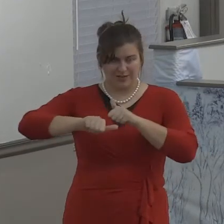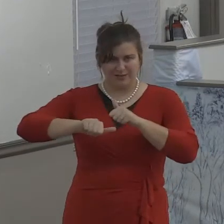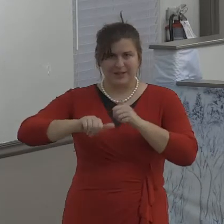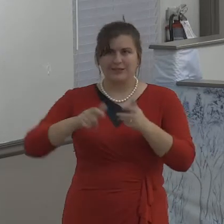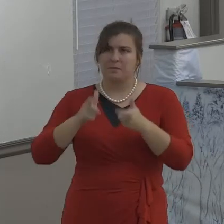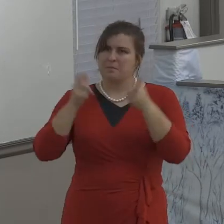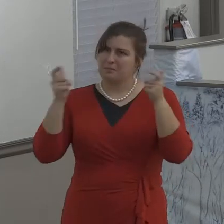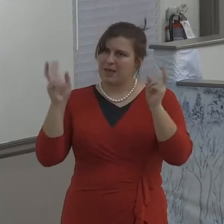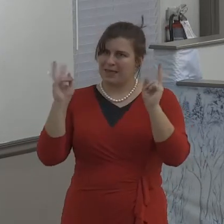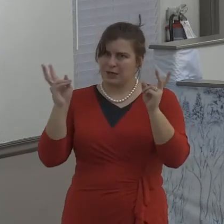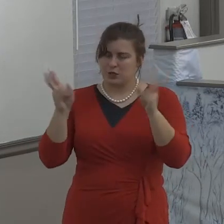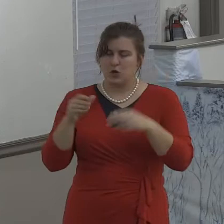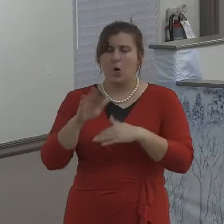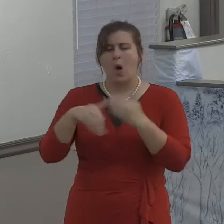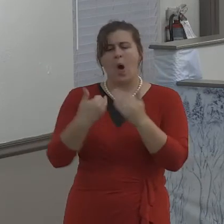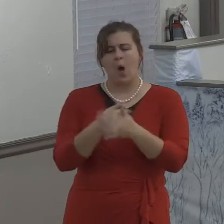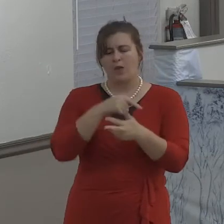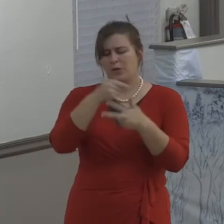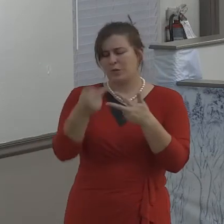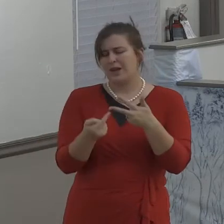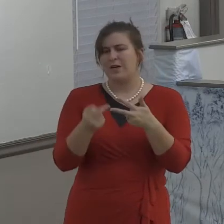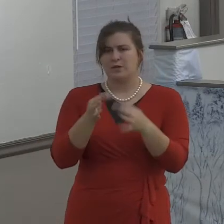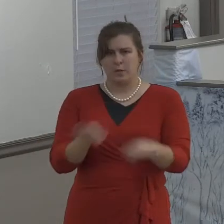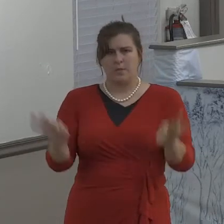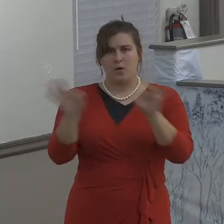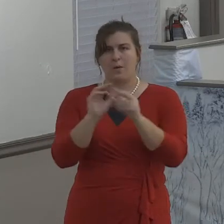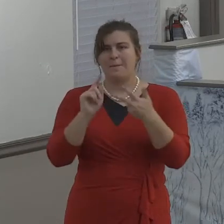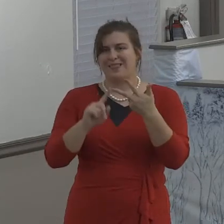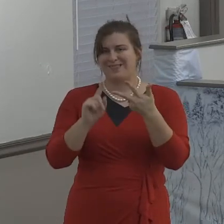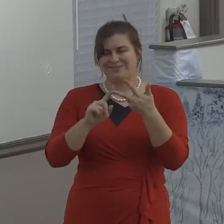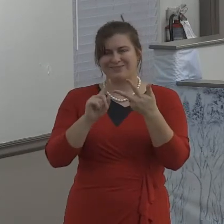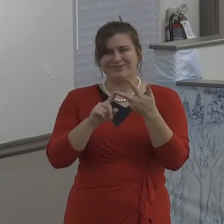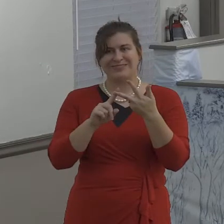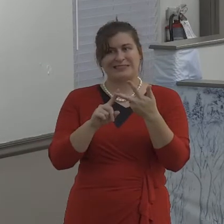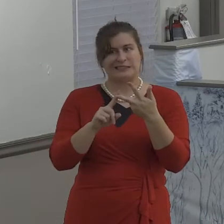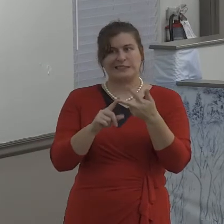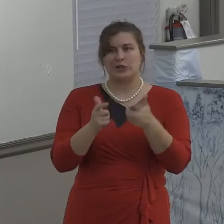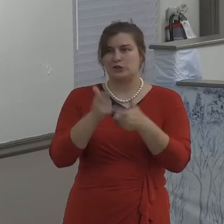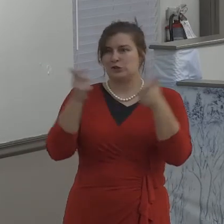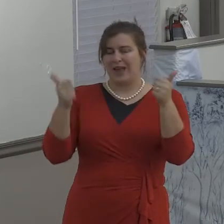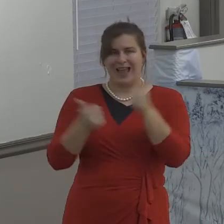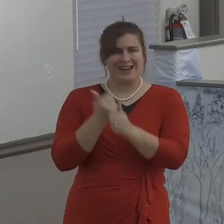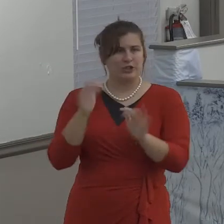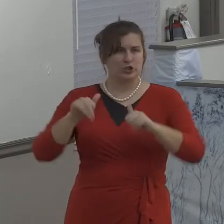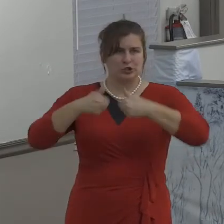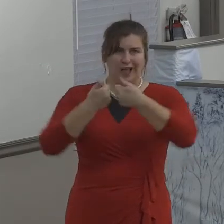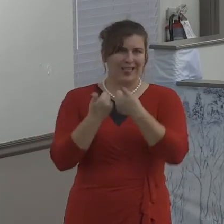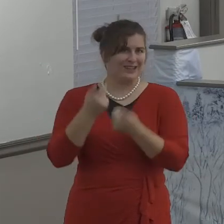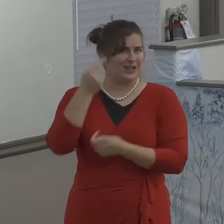That we just forgive. Why? Because if we don't forgive, then what's going to happen is we're going to get bitter.